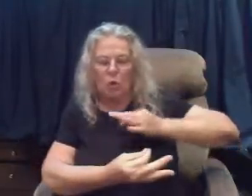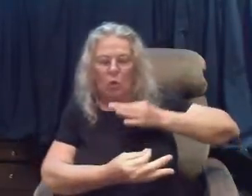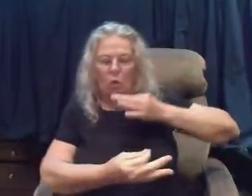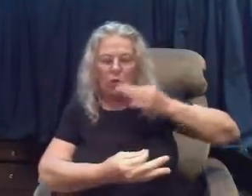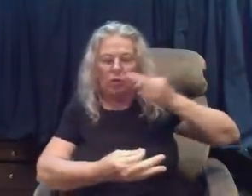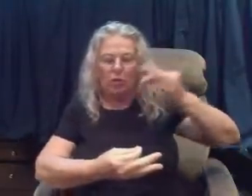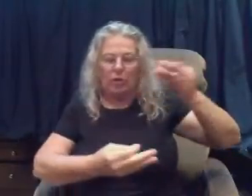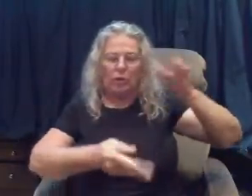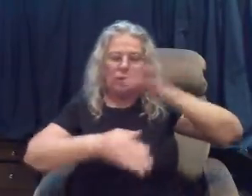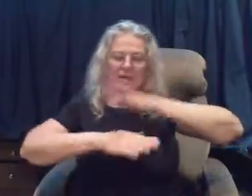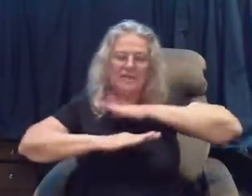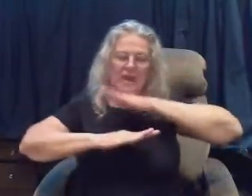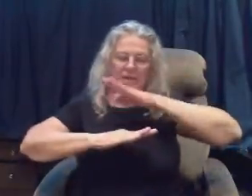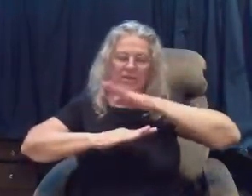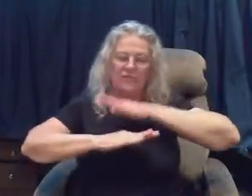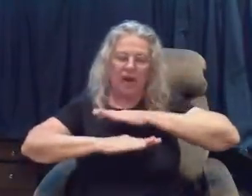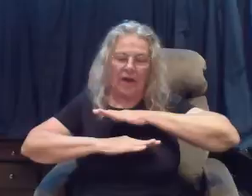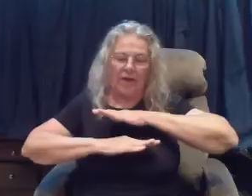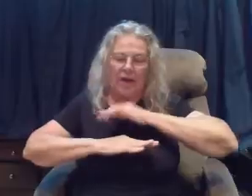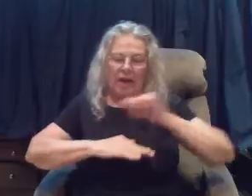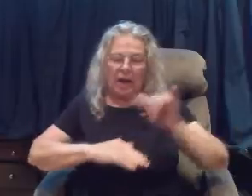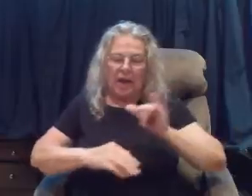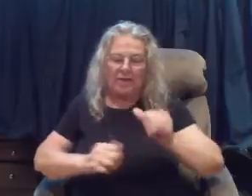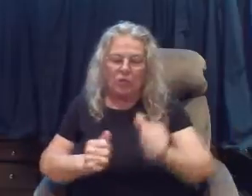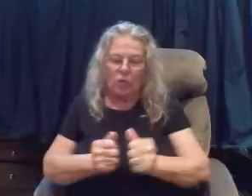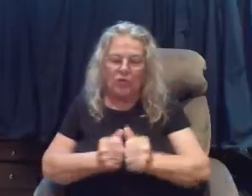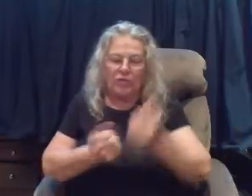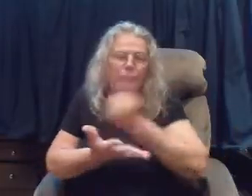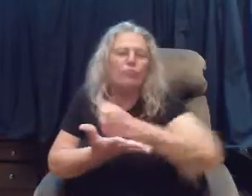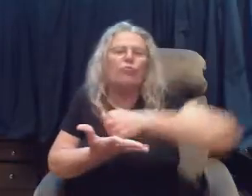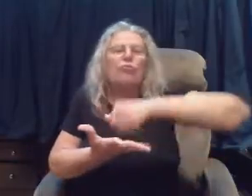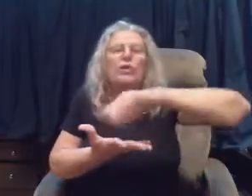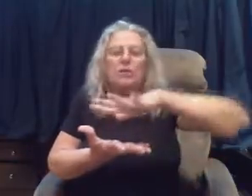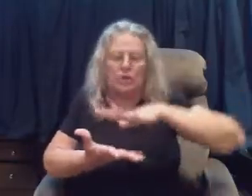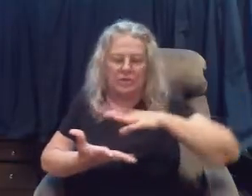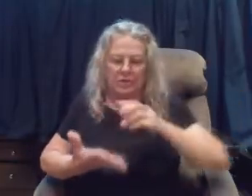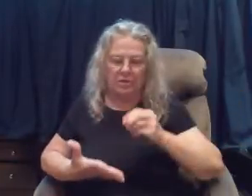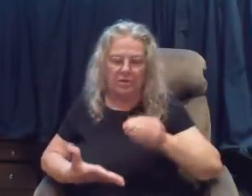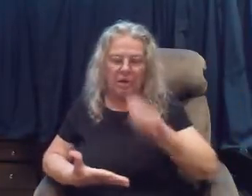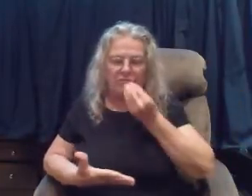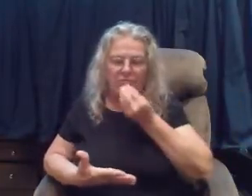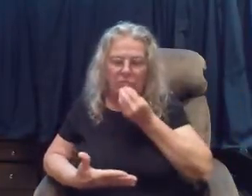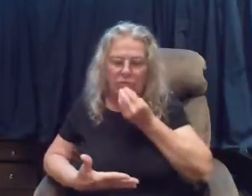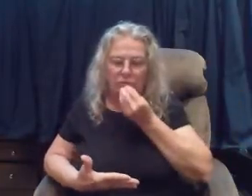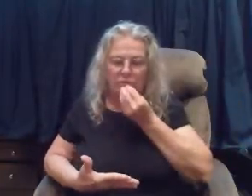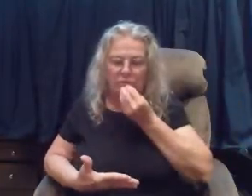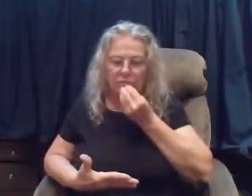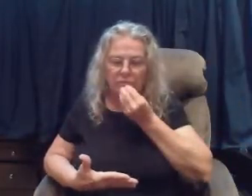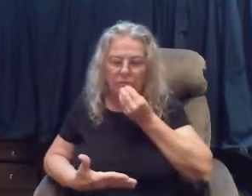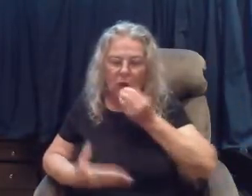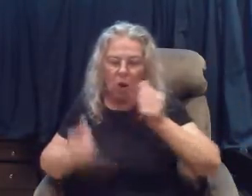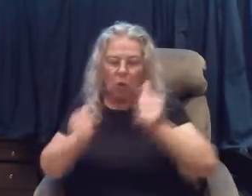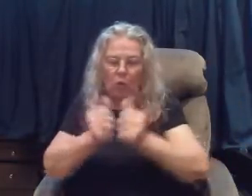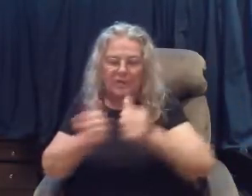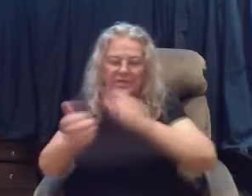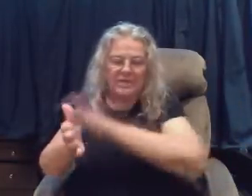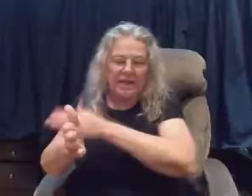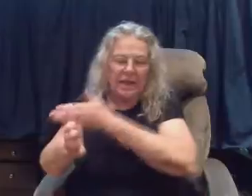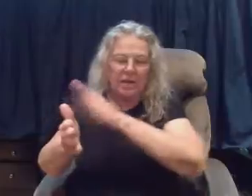will be satisfied as with the richest of foods with singing